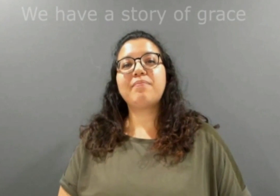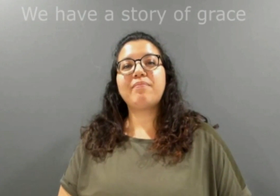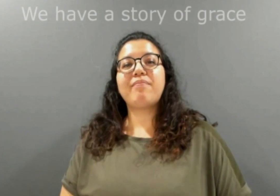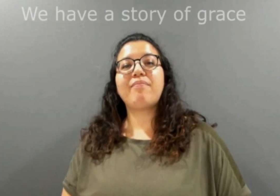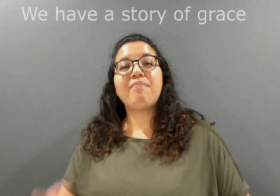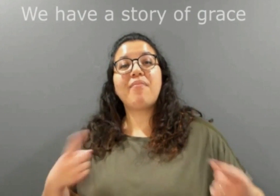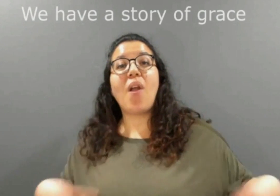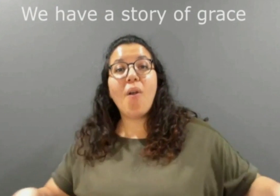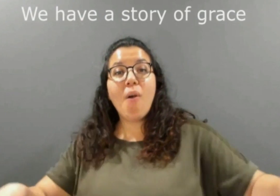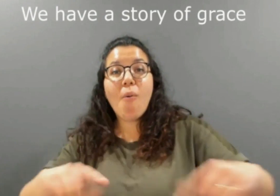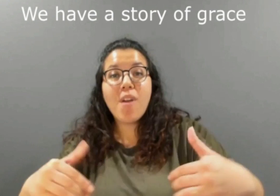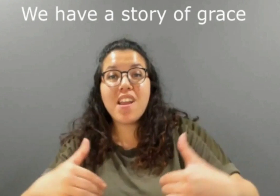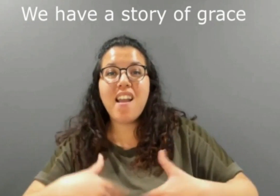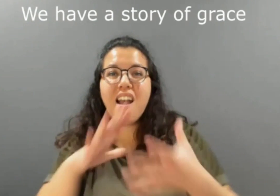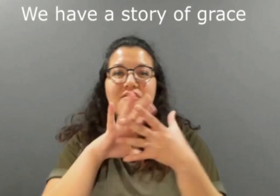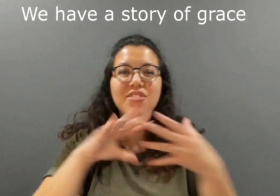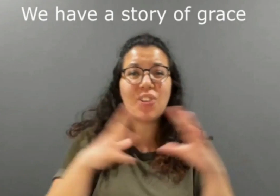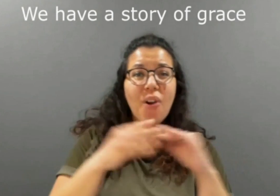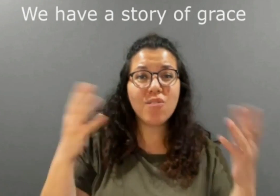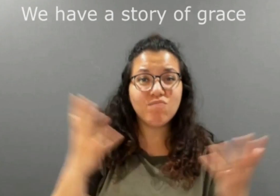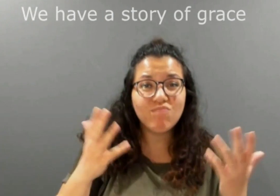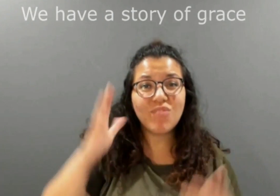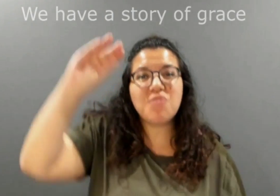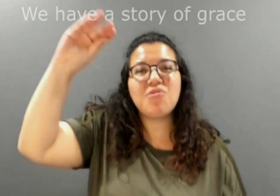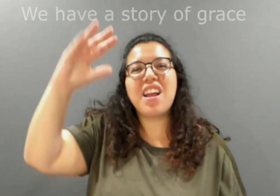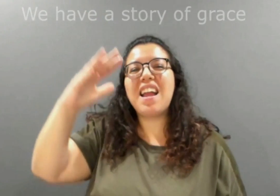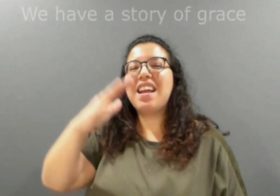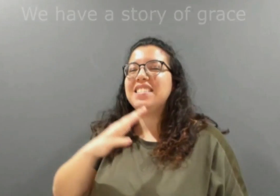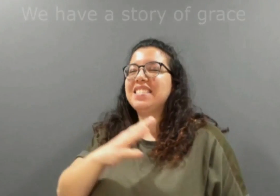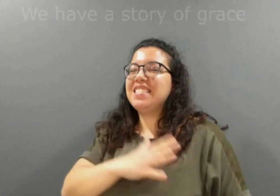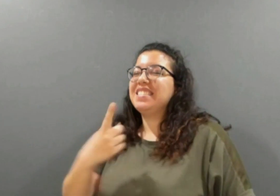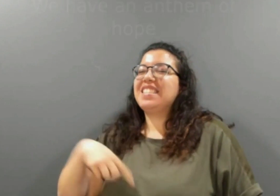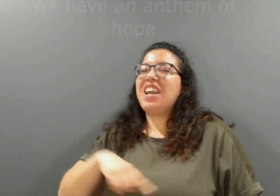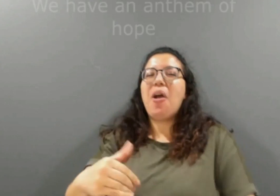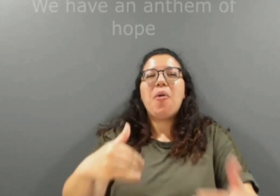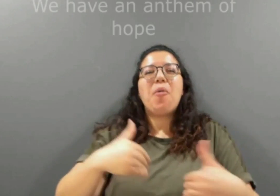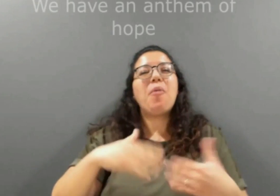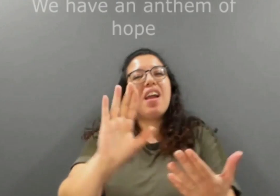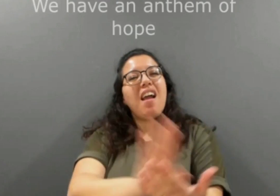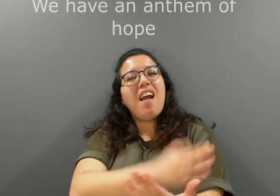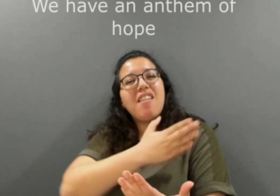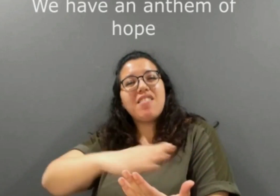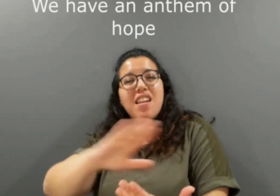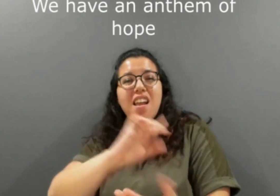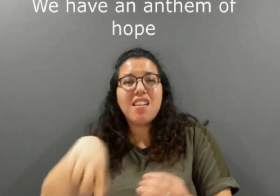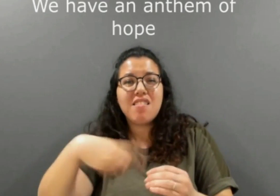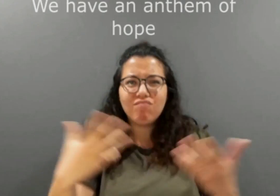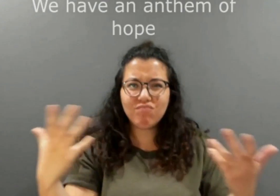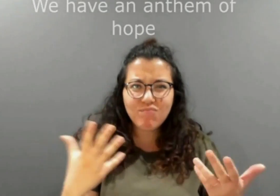We have a story of grace We have an anthem of hope